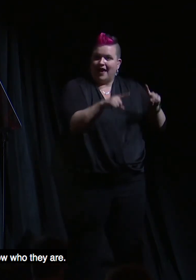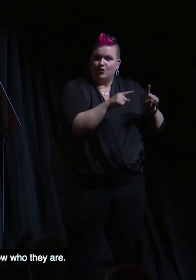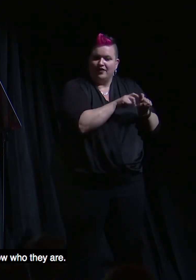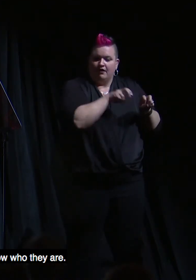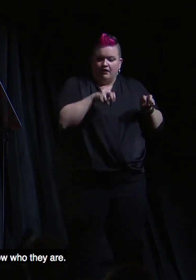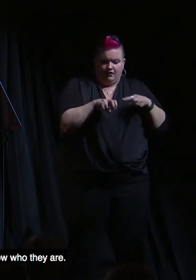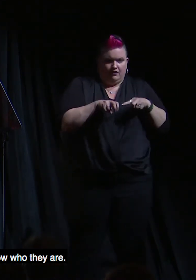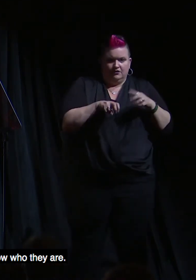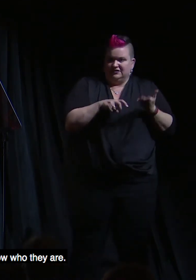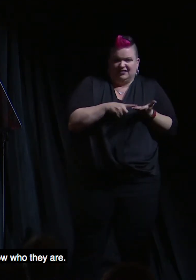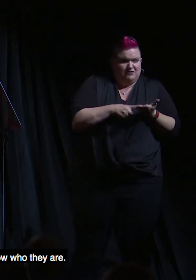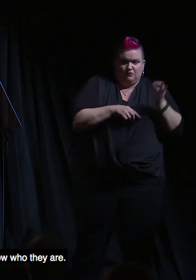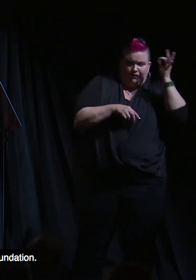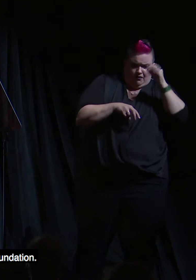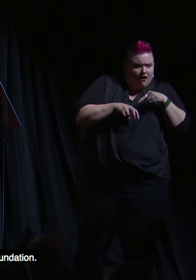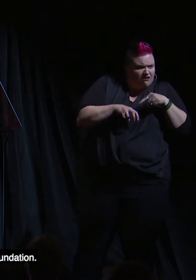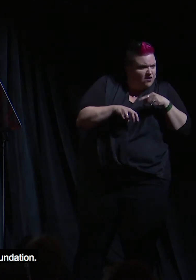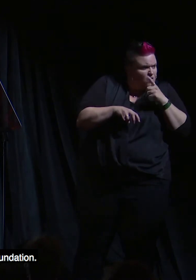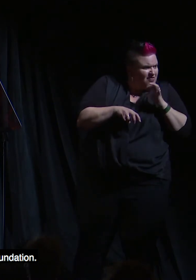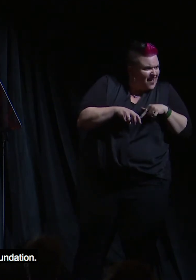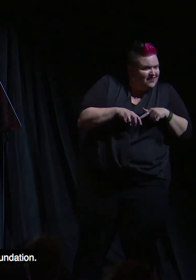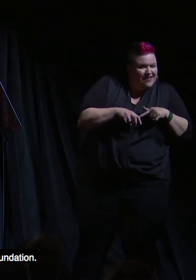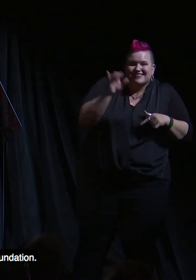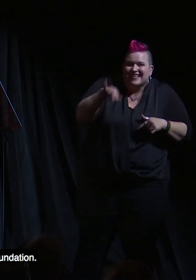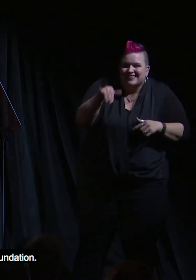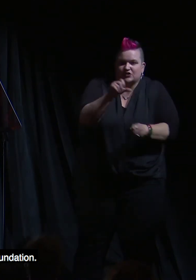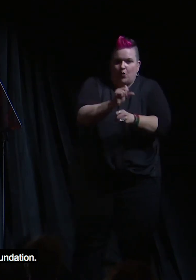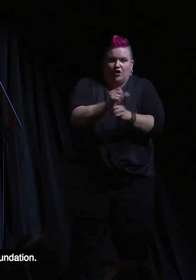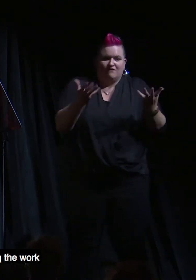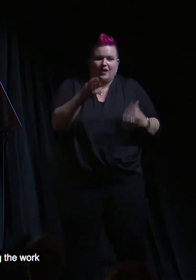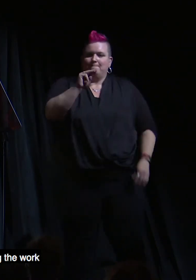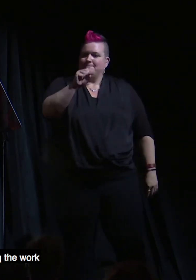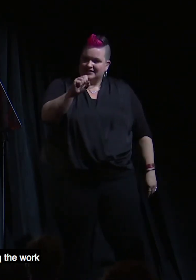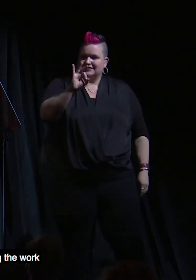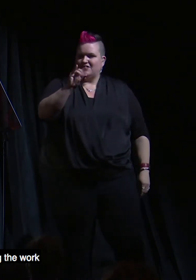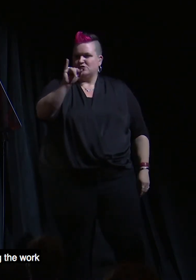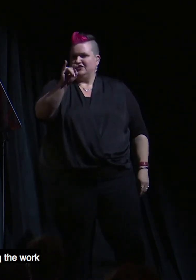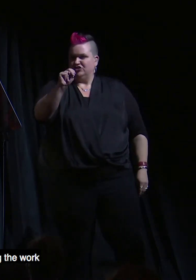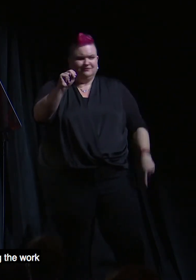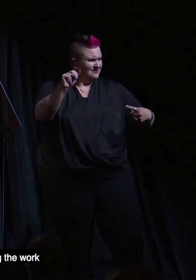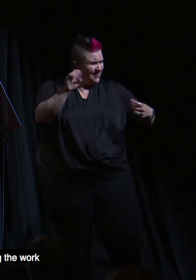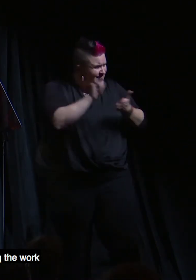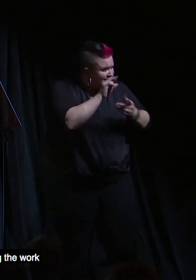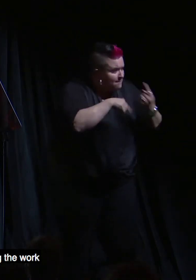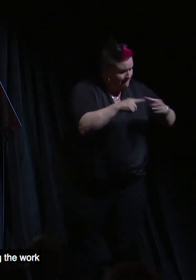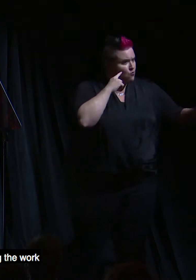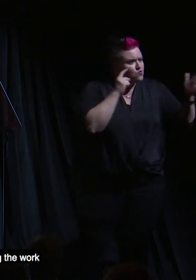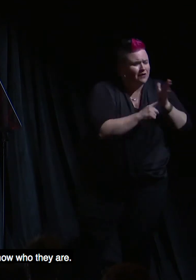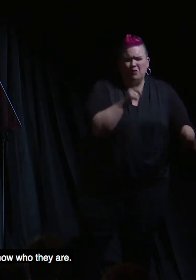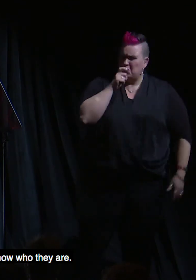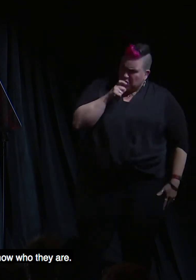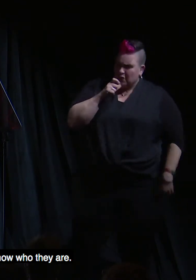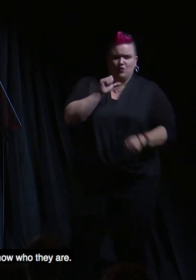but we don't always know who they are. And that is the work of the Ms. Foundation. It is about recognizing who